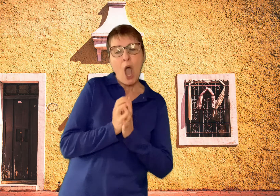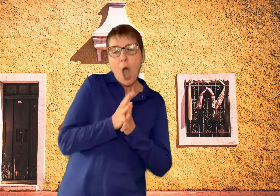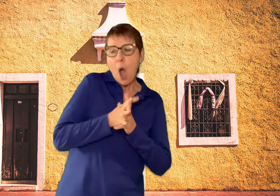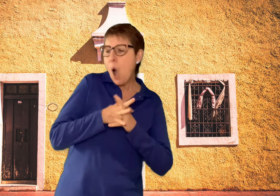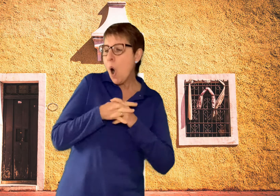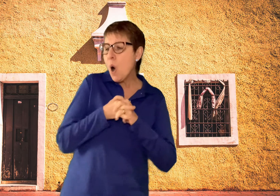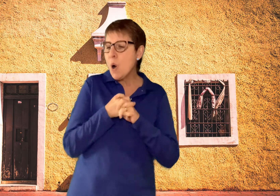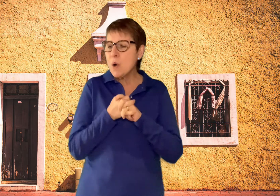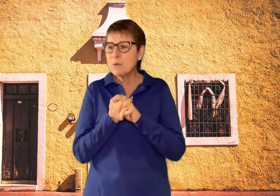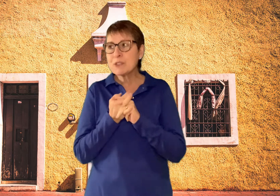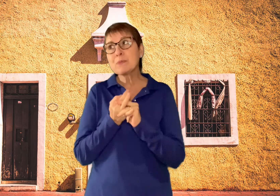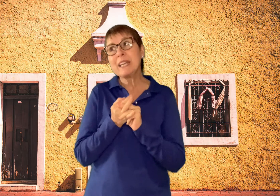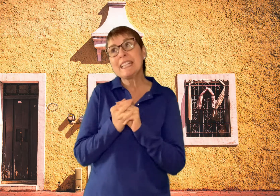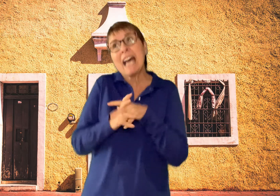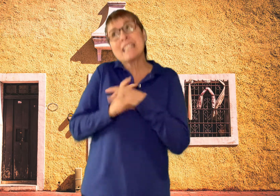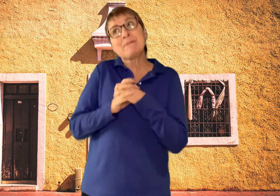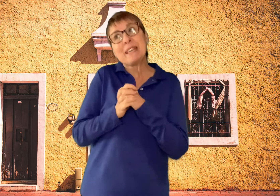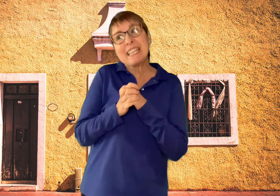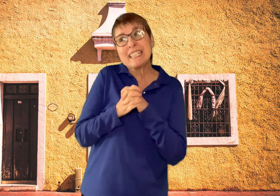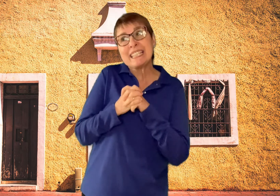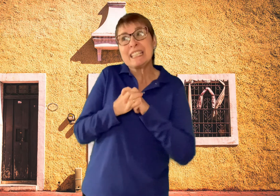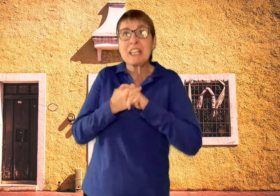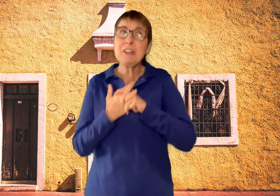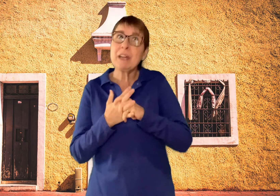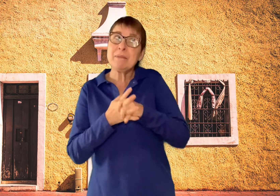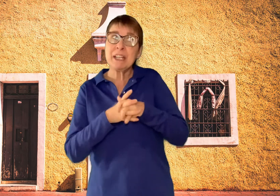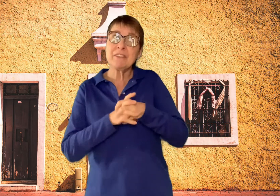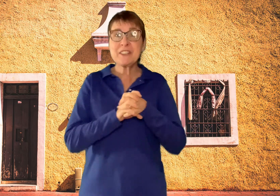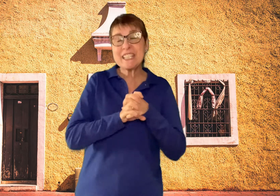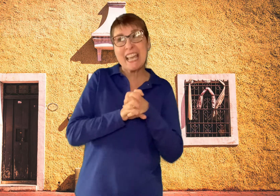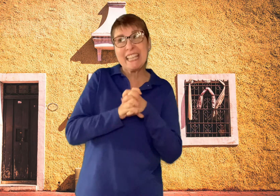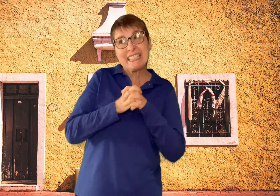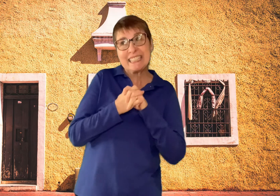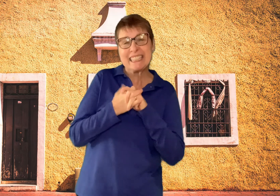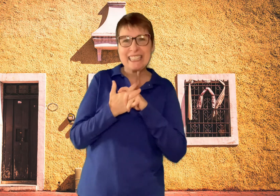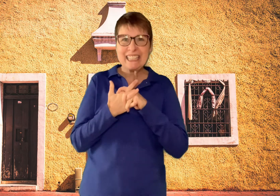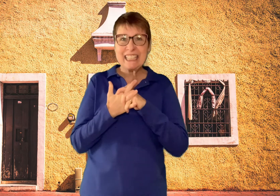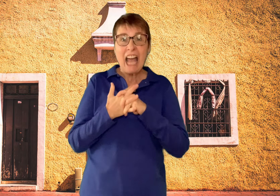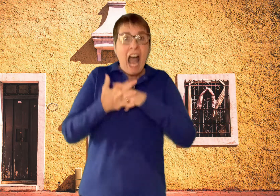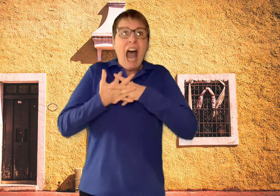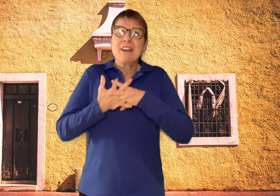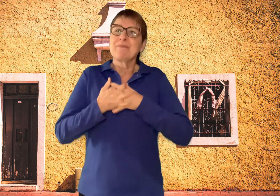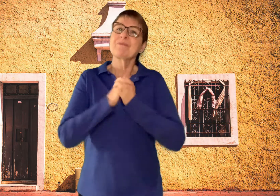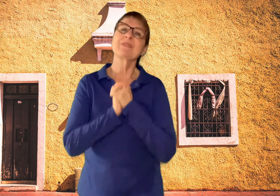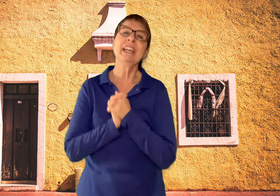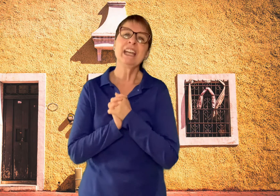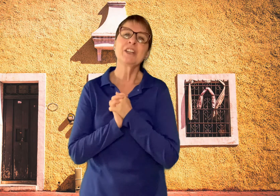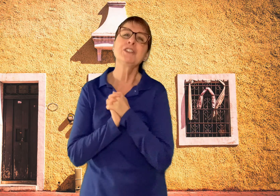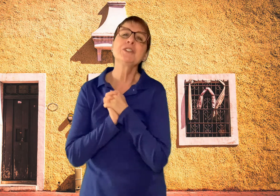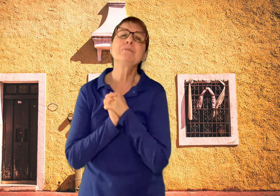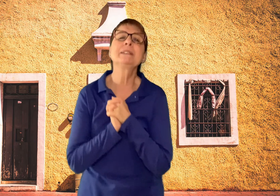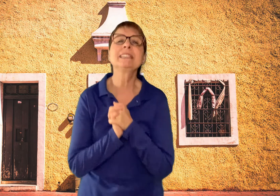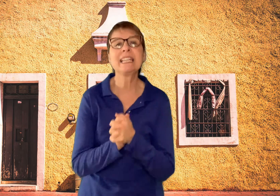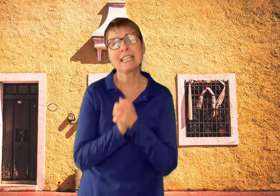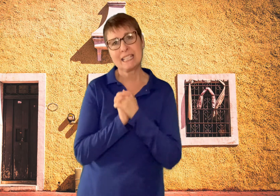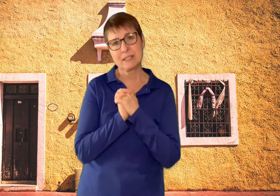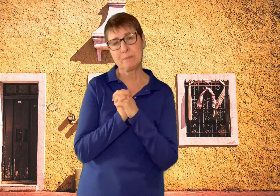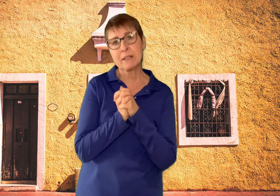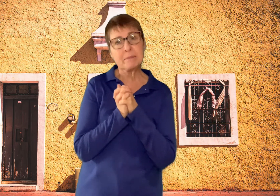Oh, sweet husband, can you come here for a second? Could you please pick me